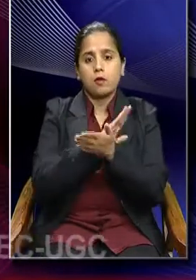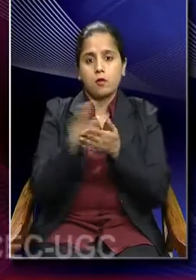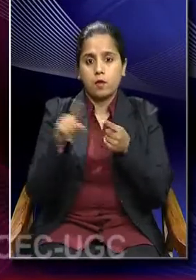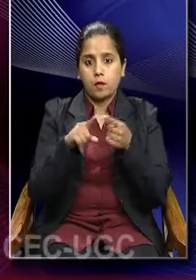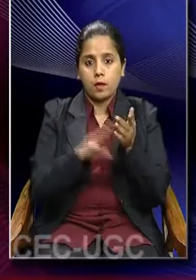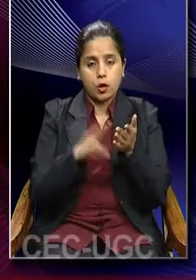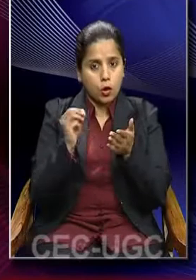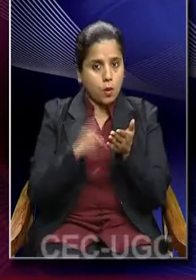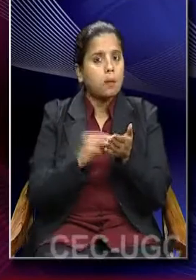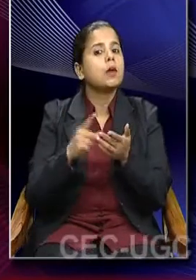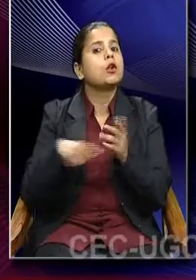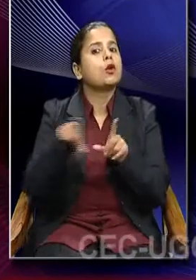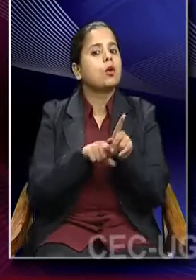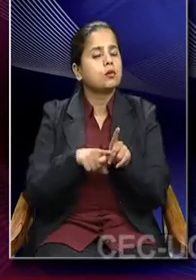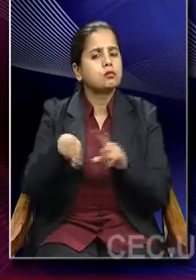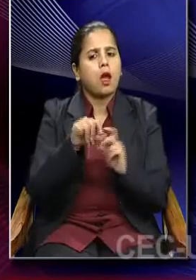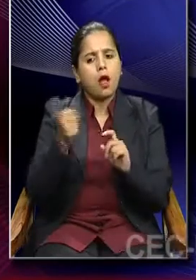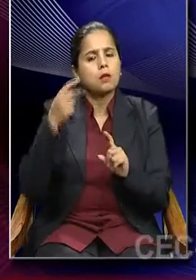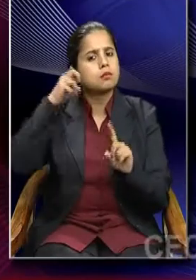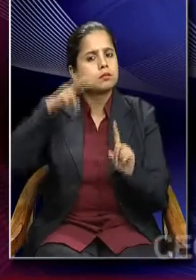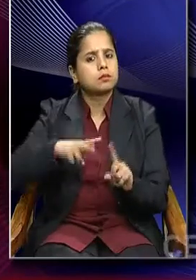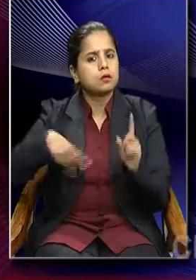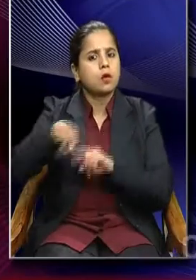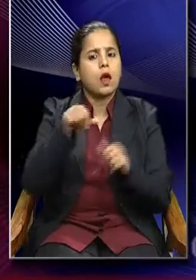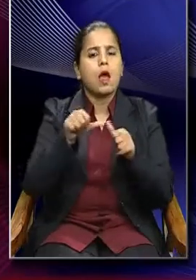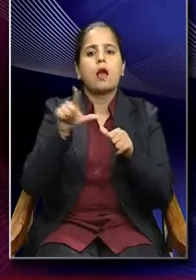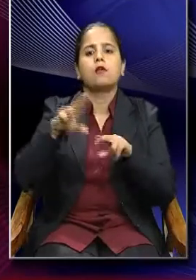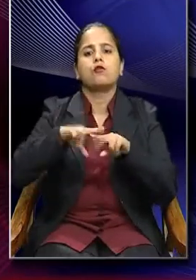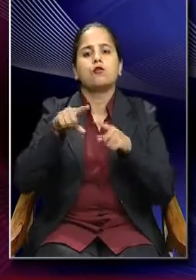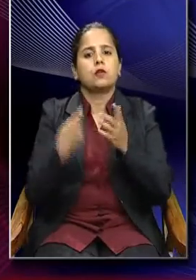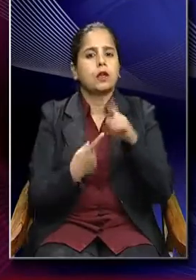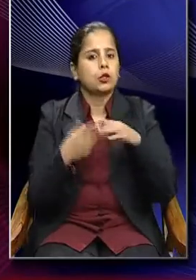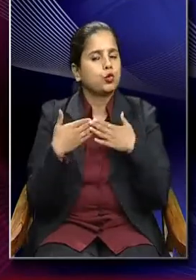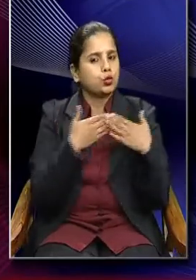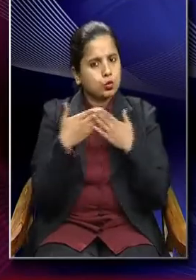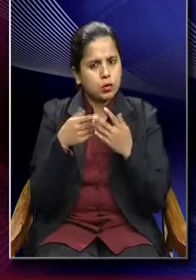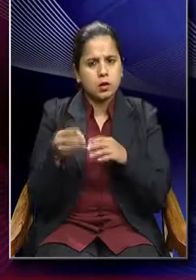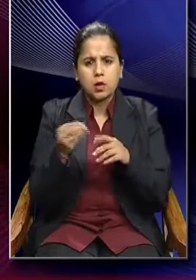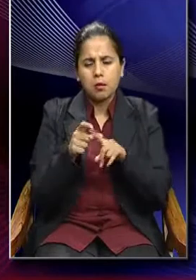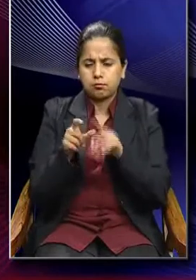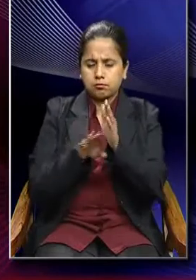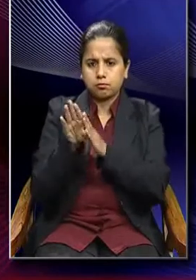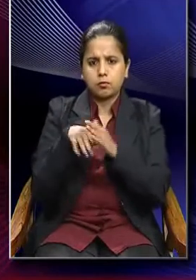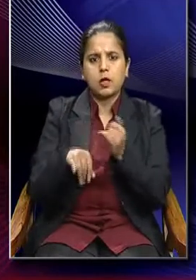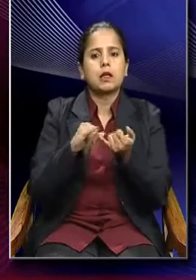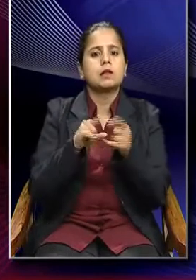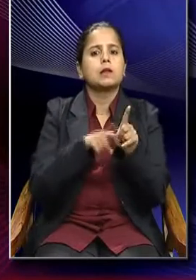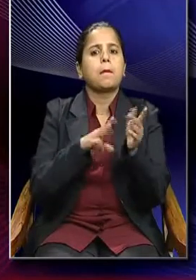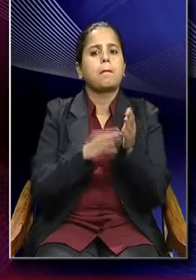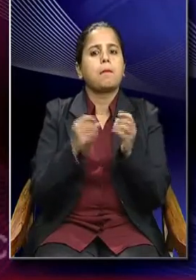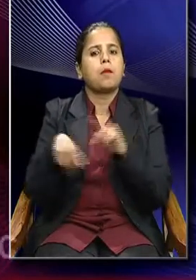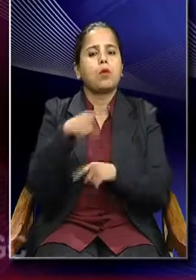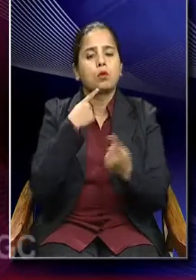perspective developed by Alfred's schools. It developed around symbolic interactionism